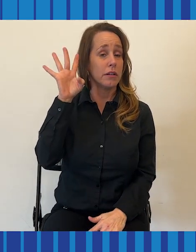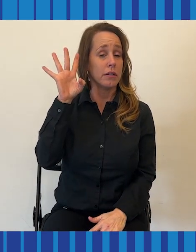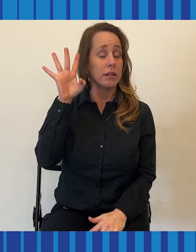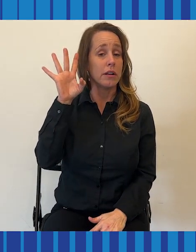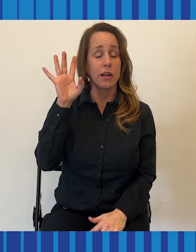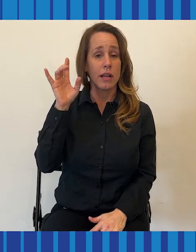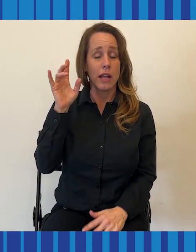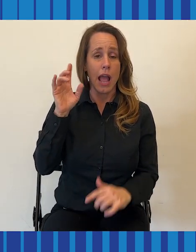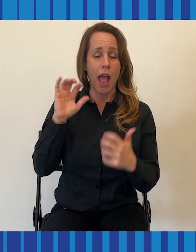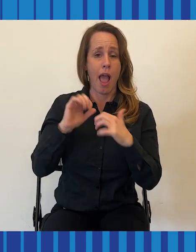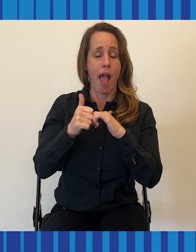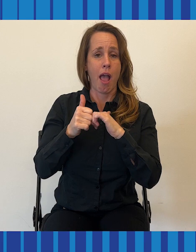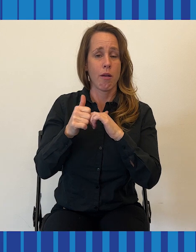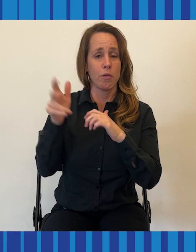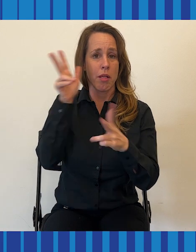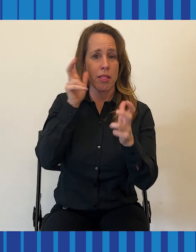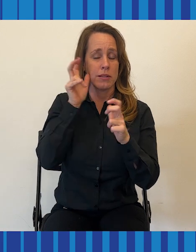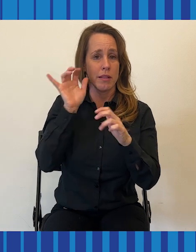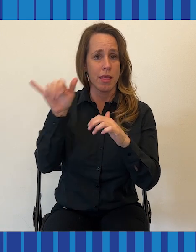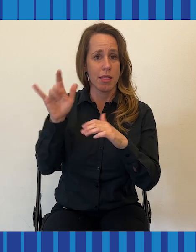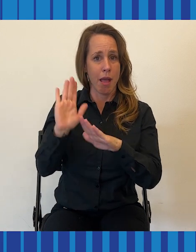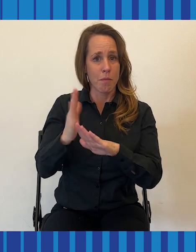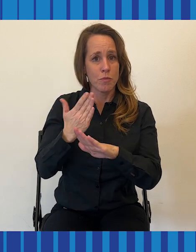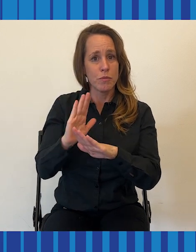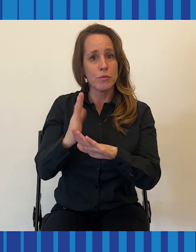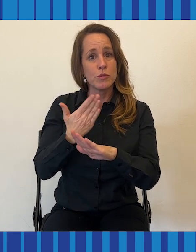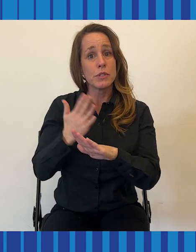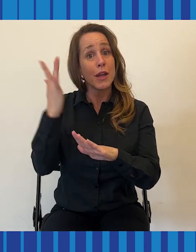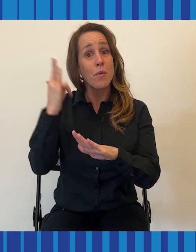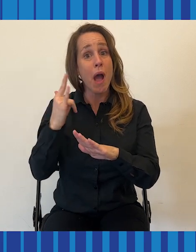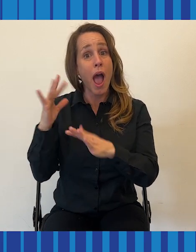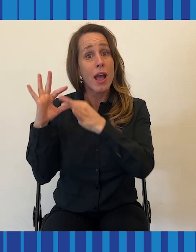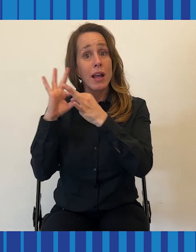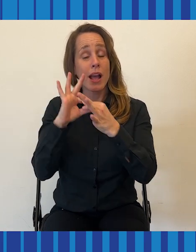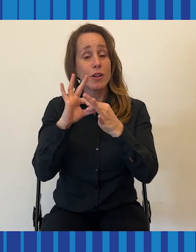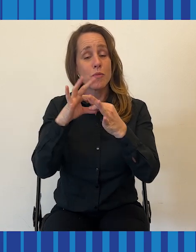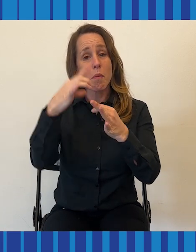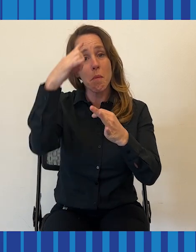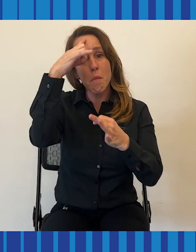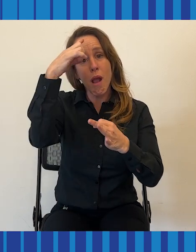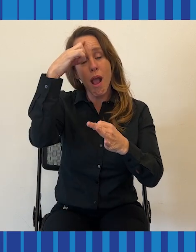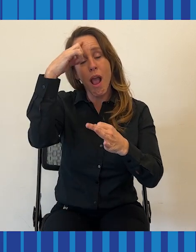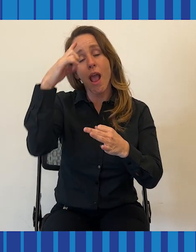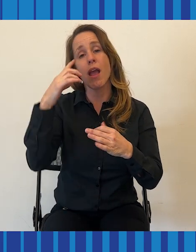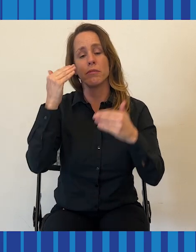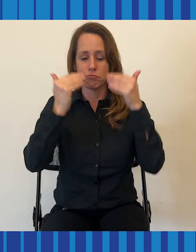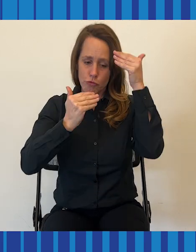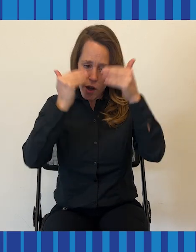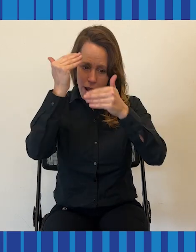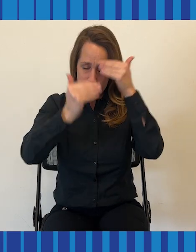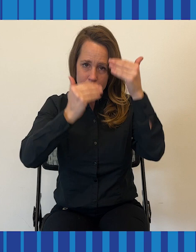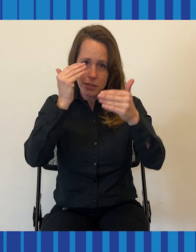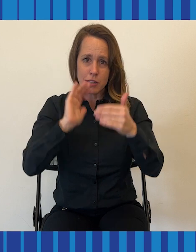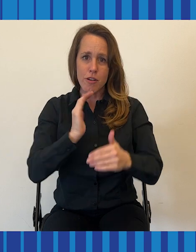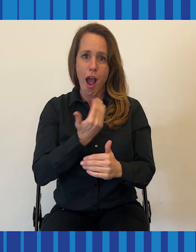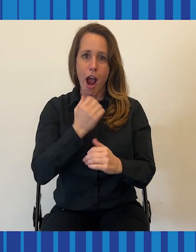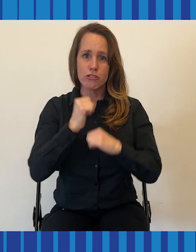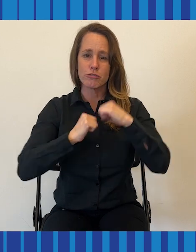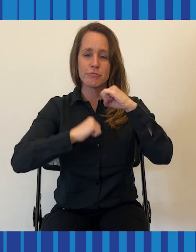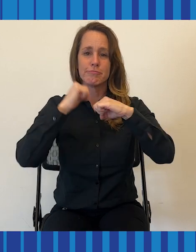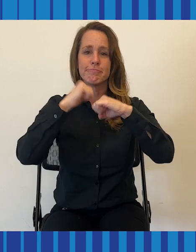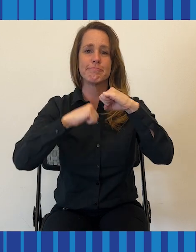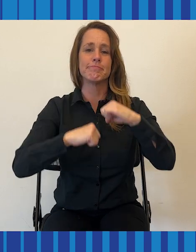painful to other people. You know, they say, I don't know how anyone can listen to that. That's because, again, it's attached to a brain. It's attached to